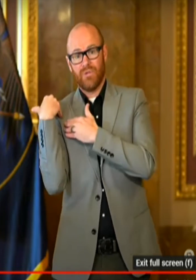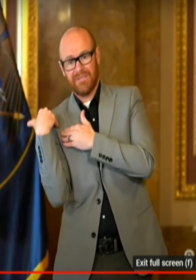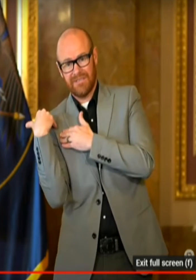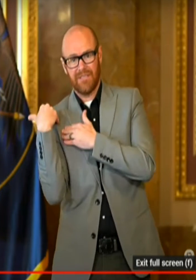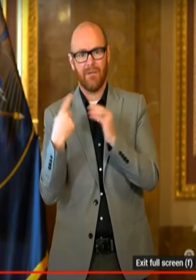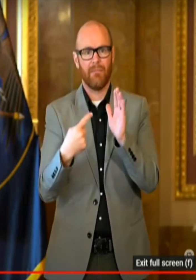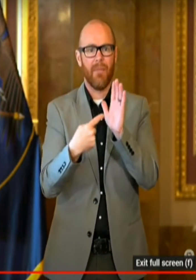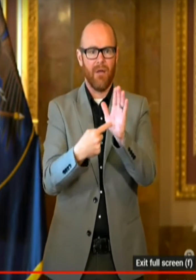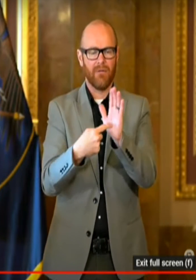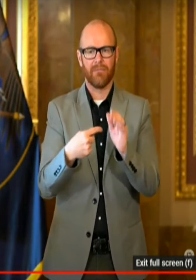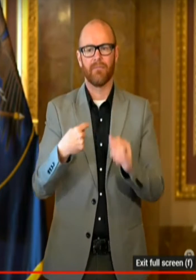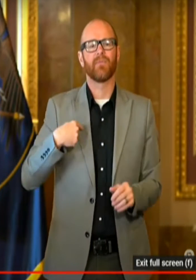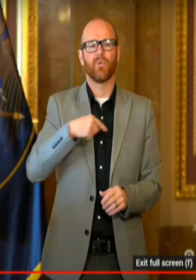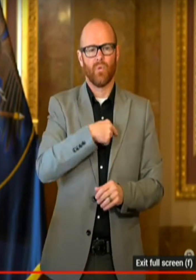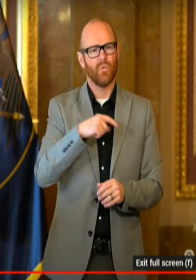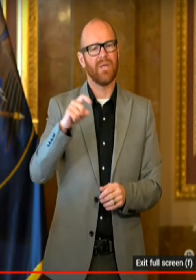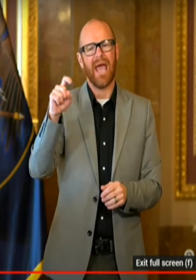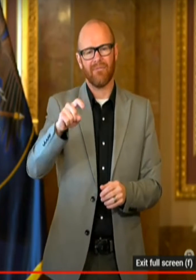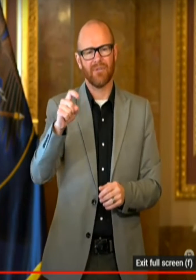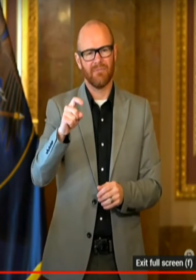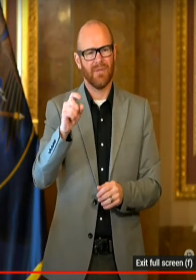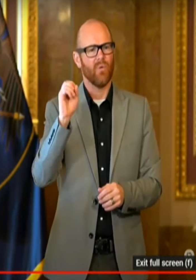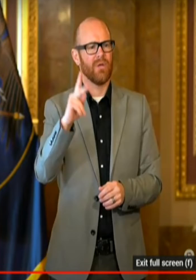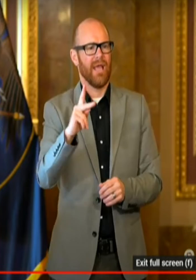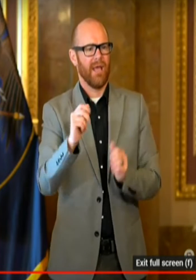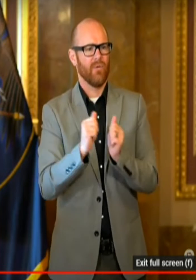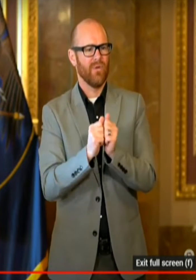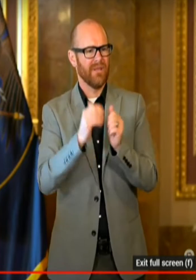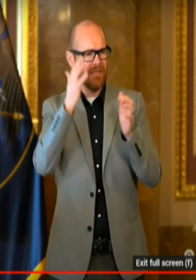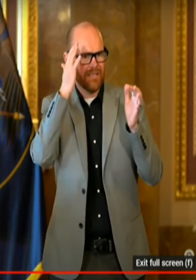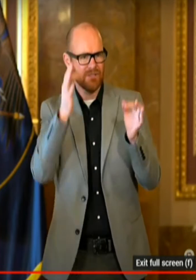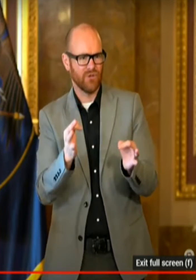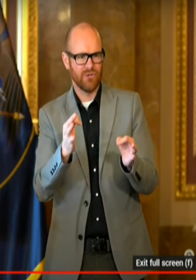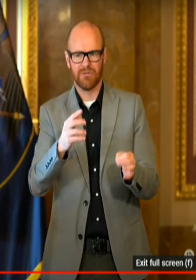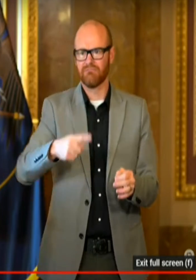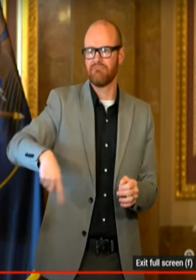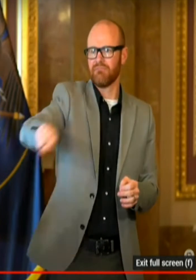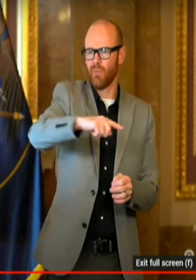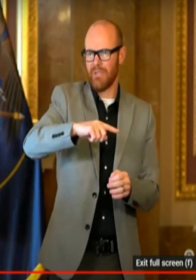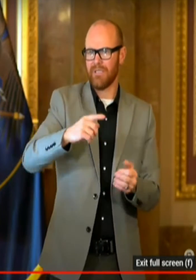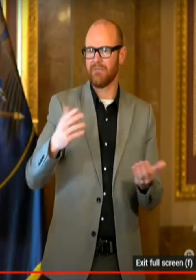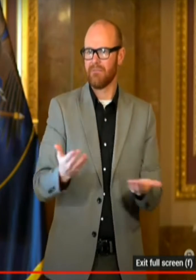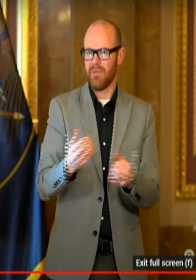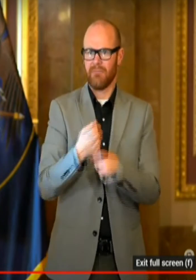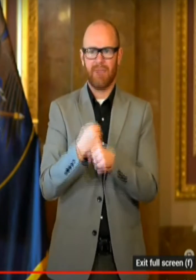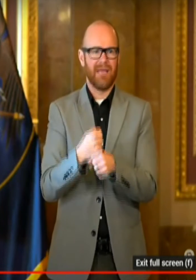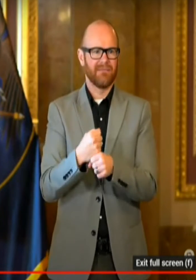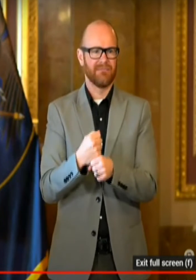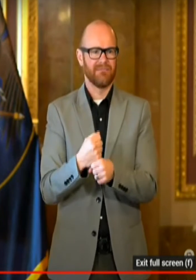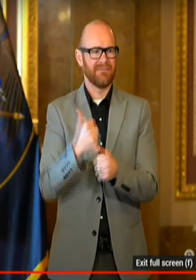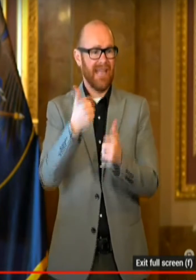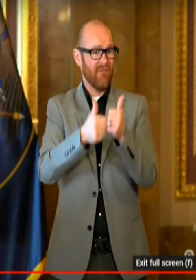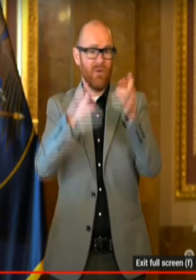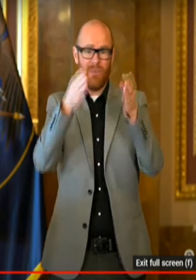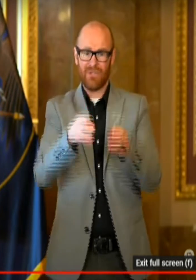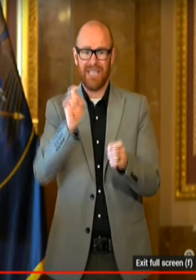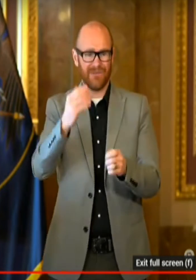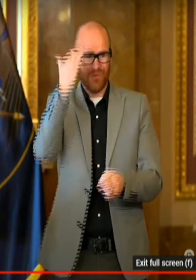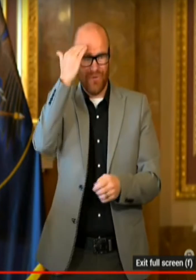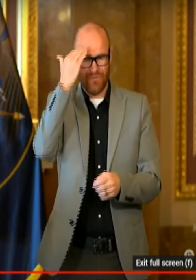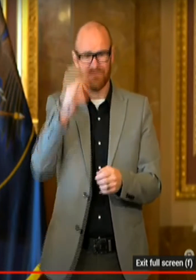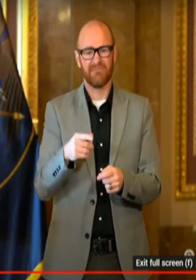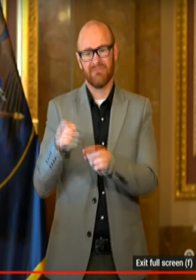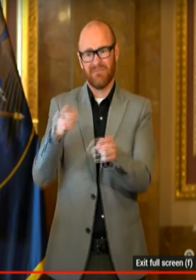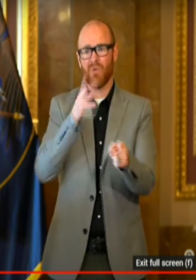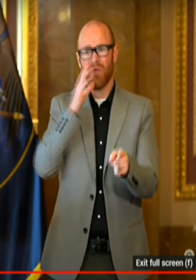we have to be okay with the decisions that we make, every single one of us. You'll notice today that there are